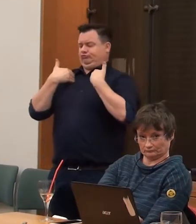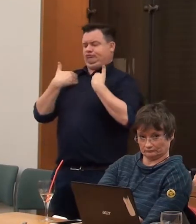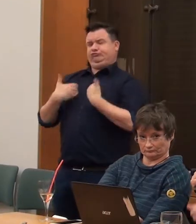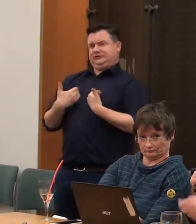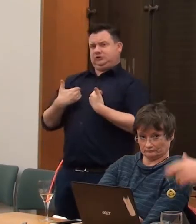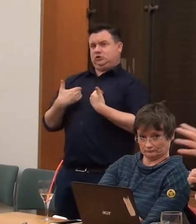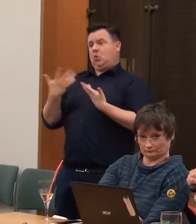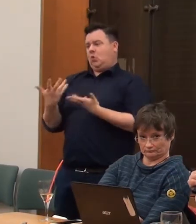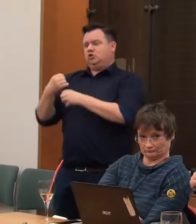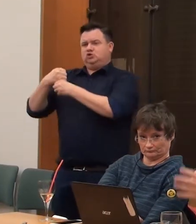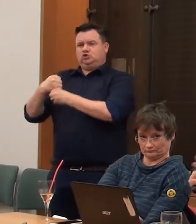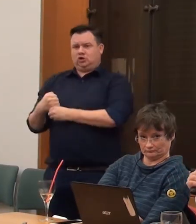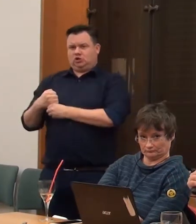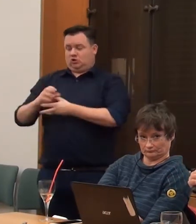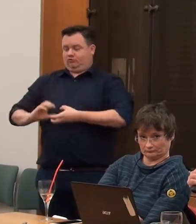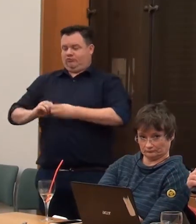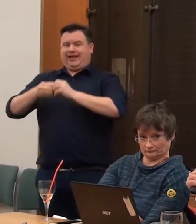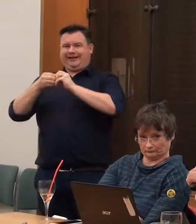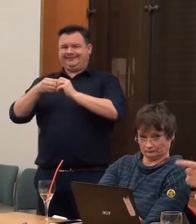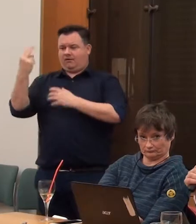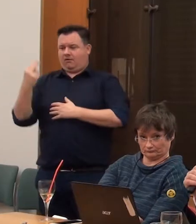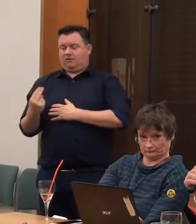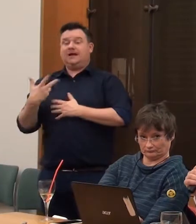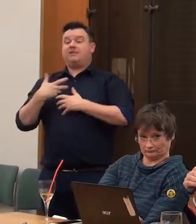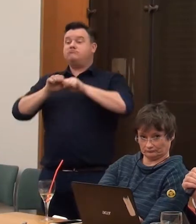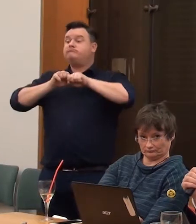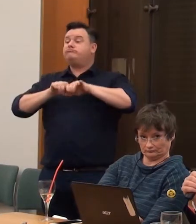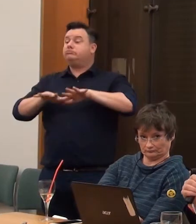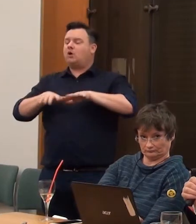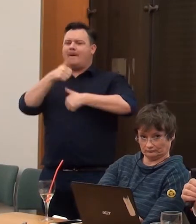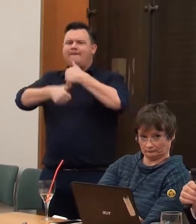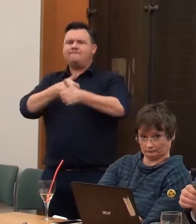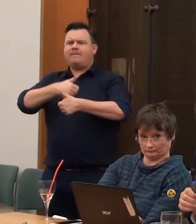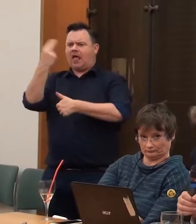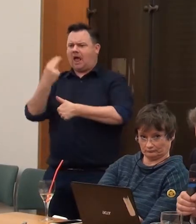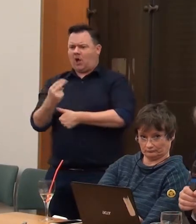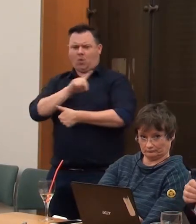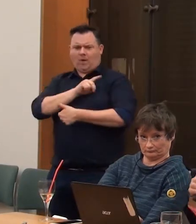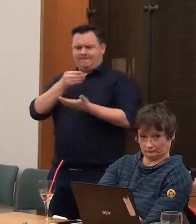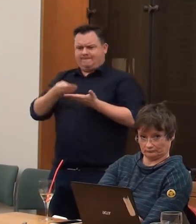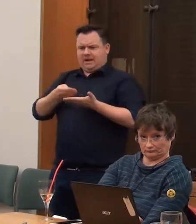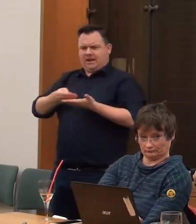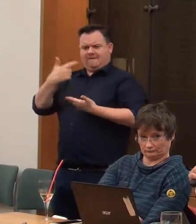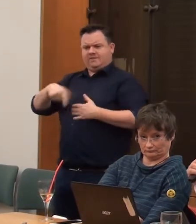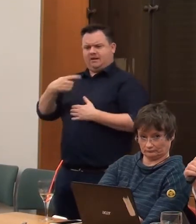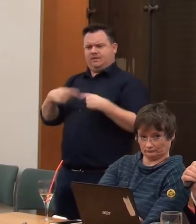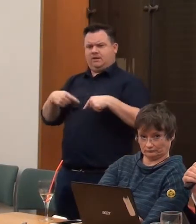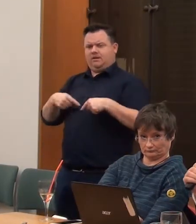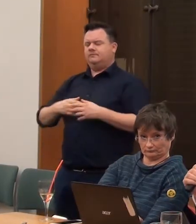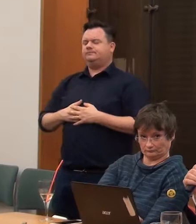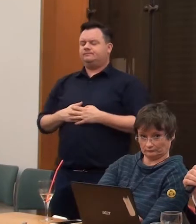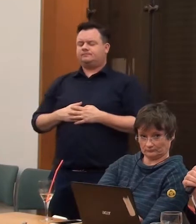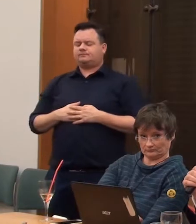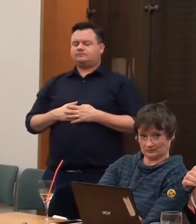occasionally the church. So there was a flowering of much art. And it's interesting that both of these who perhaps epitomised this